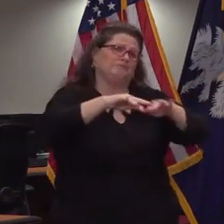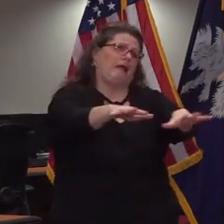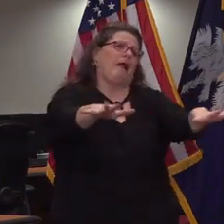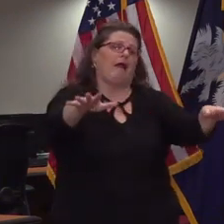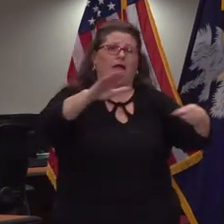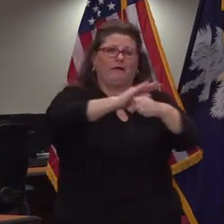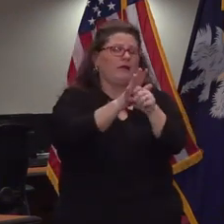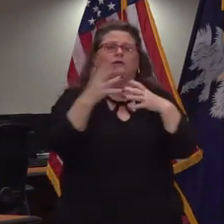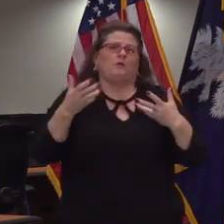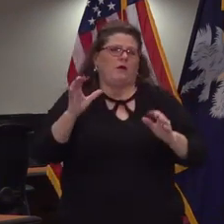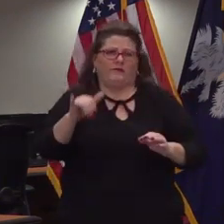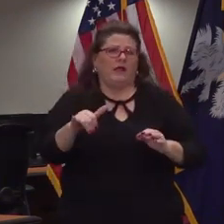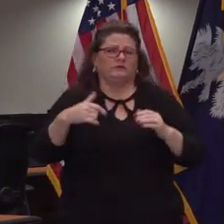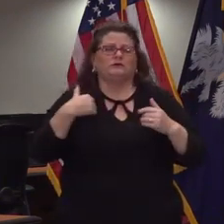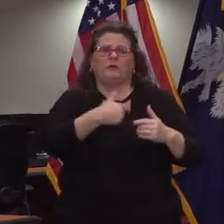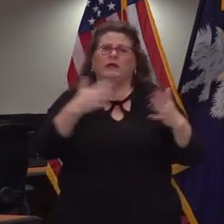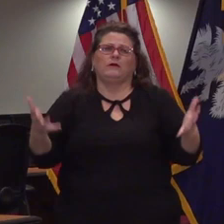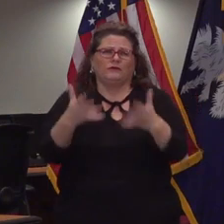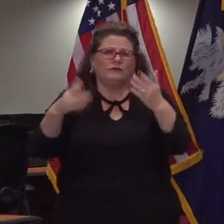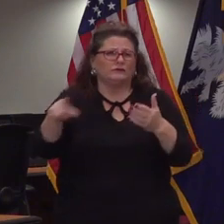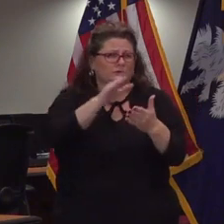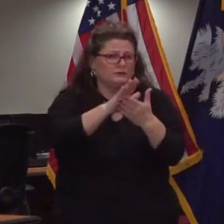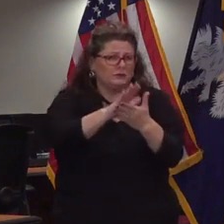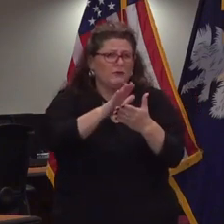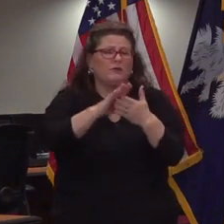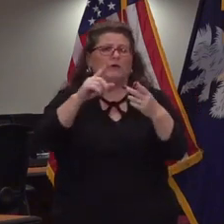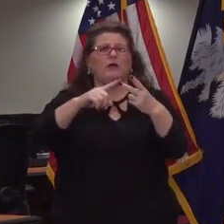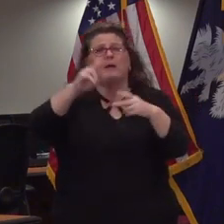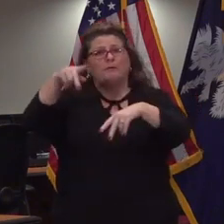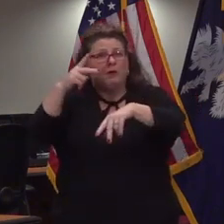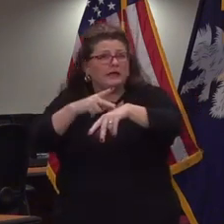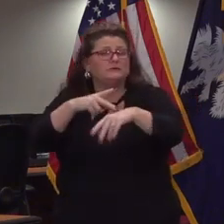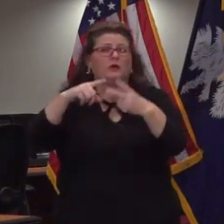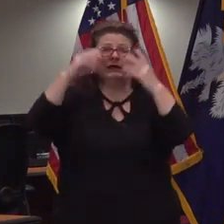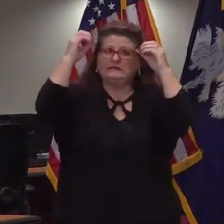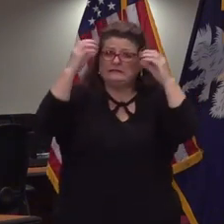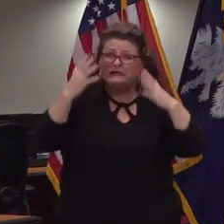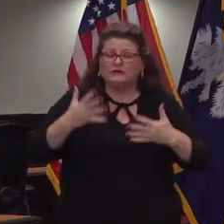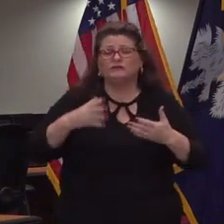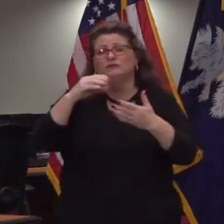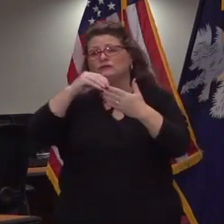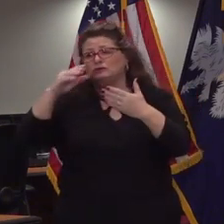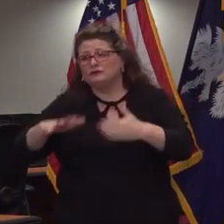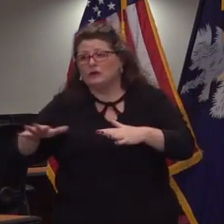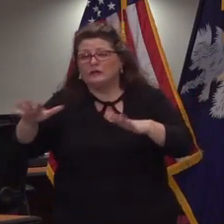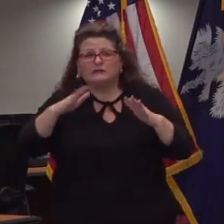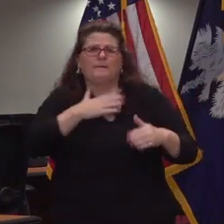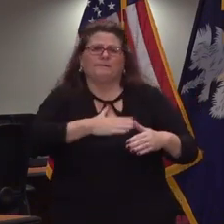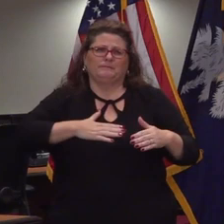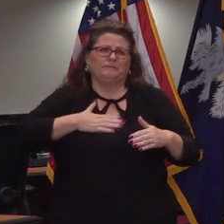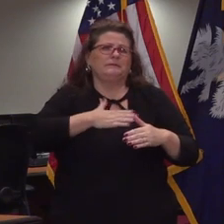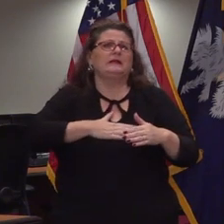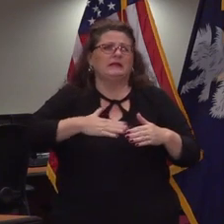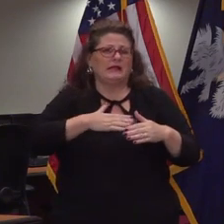the school districts and the schools and the principals and the teachers and the parents and all involved to find ways